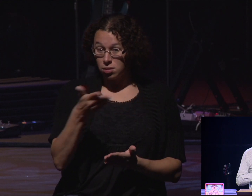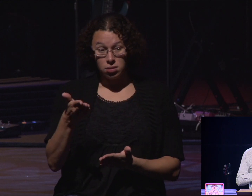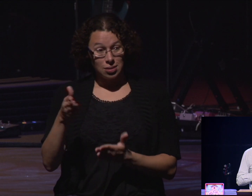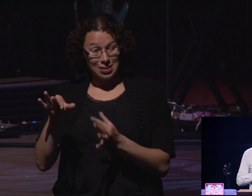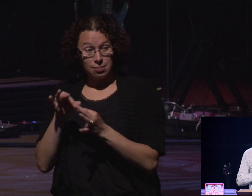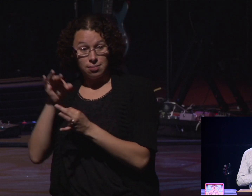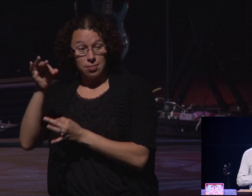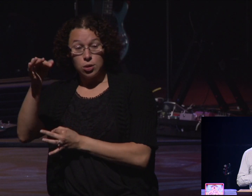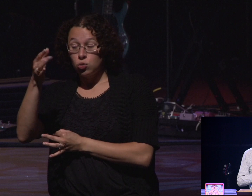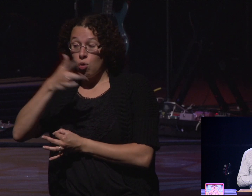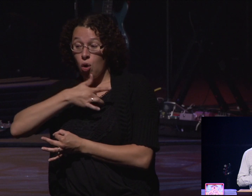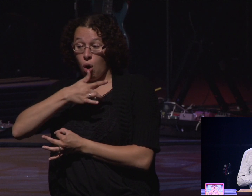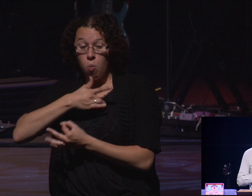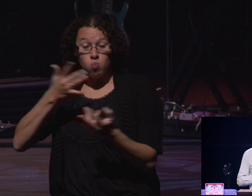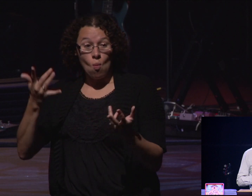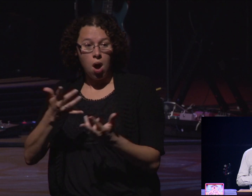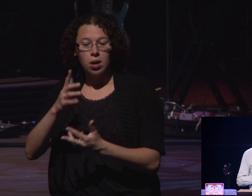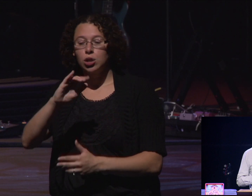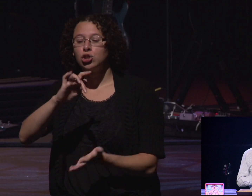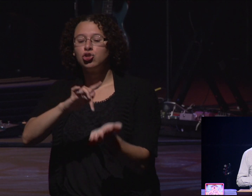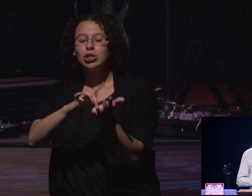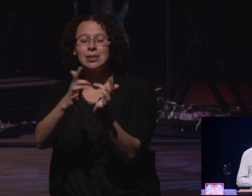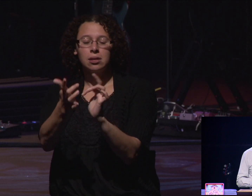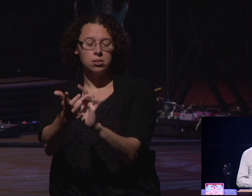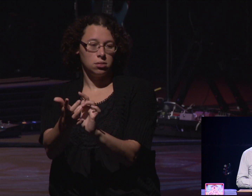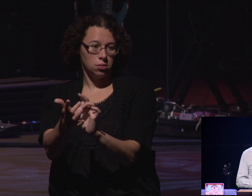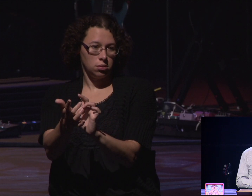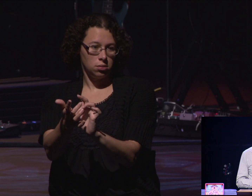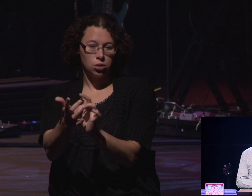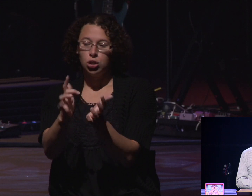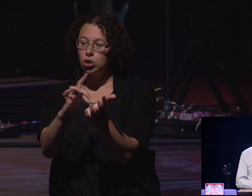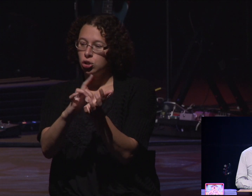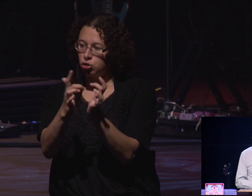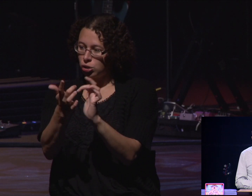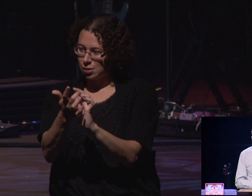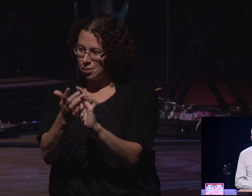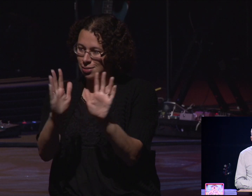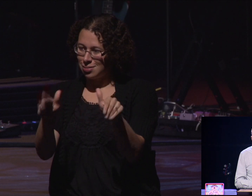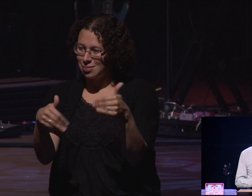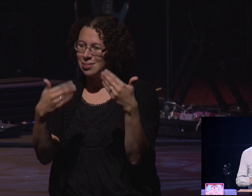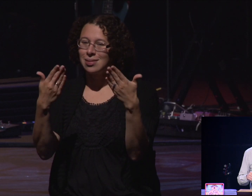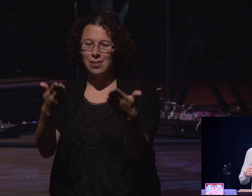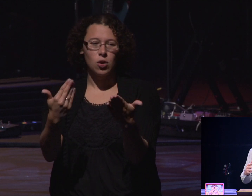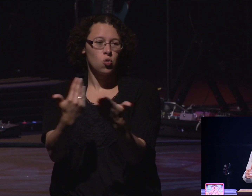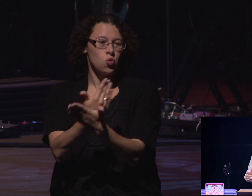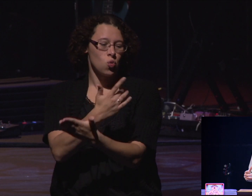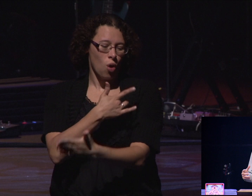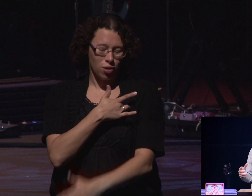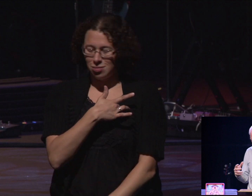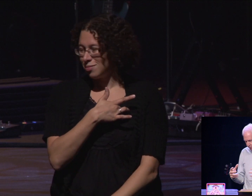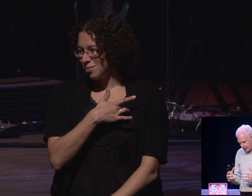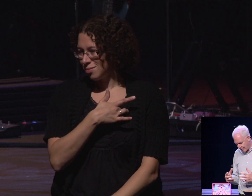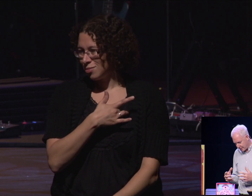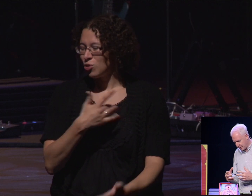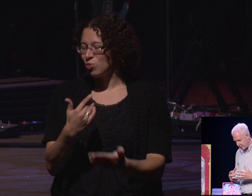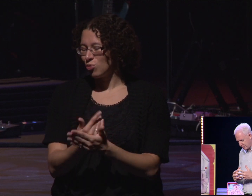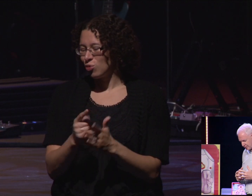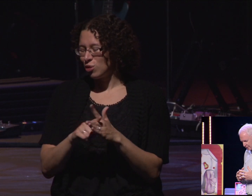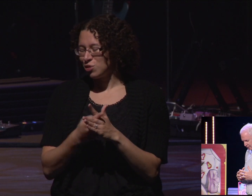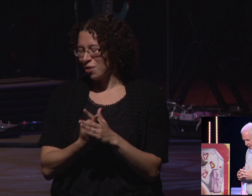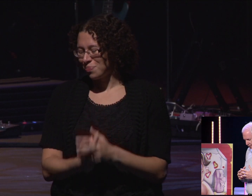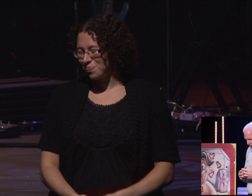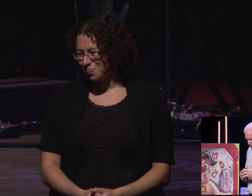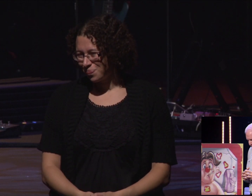and a fresh start today. God, thank you for your word, for your promises.